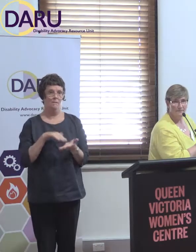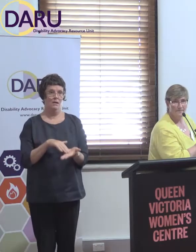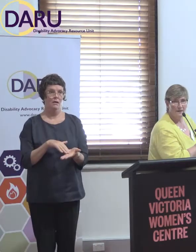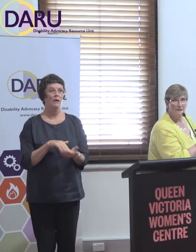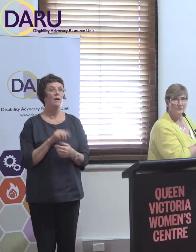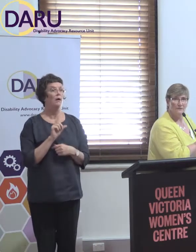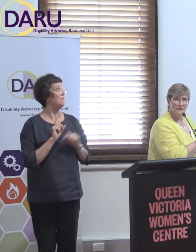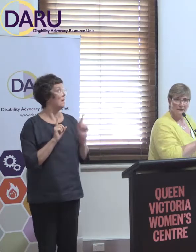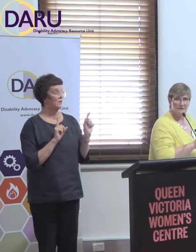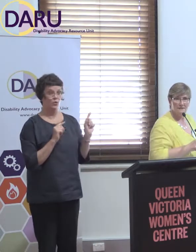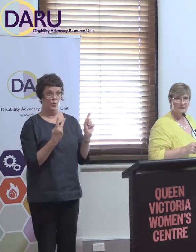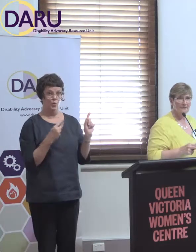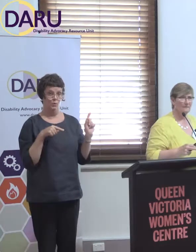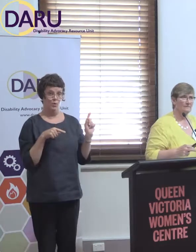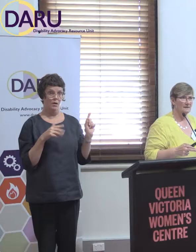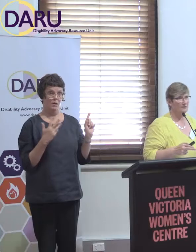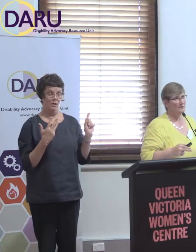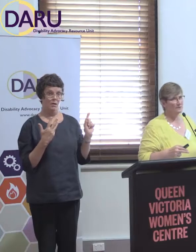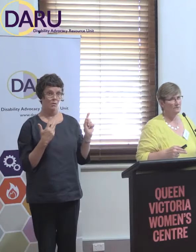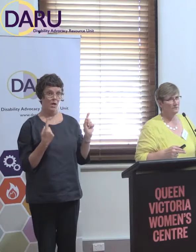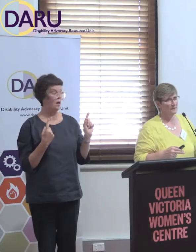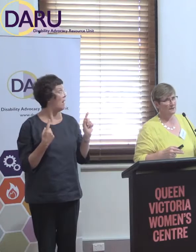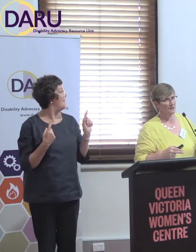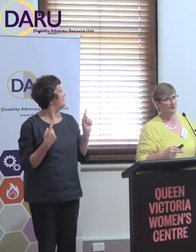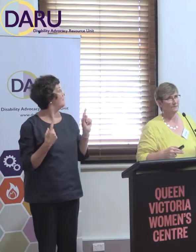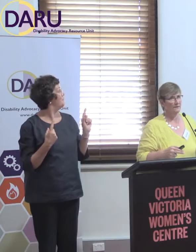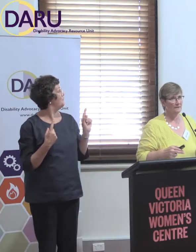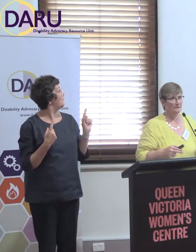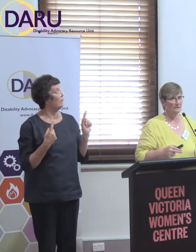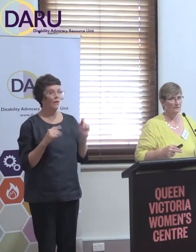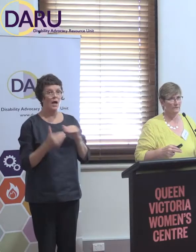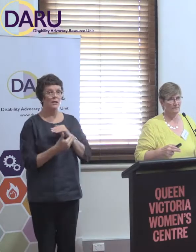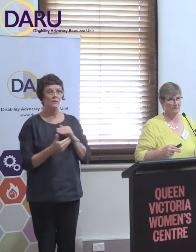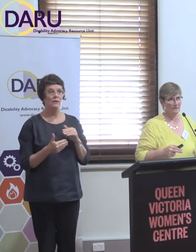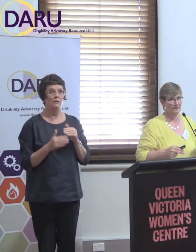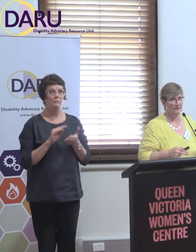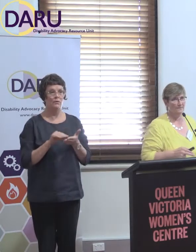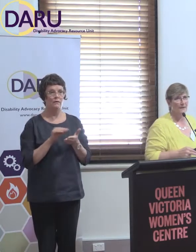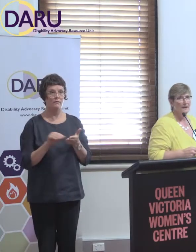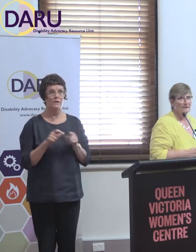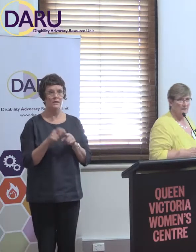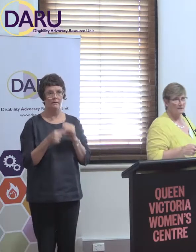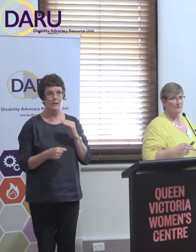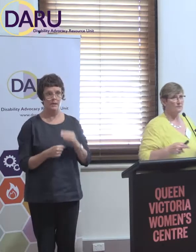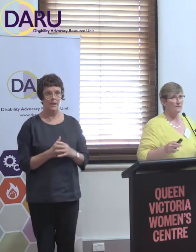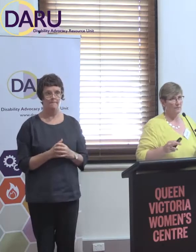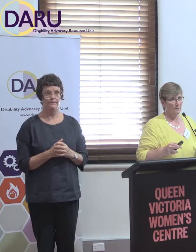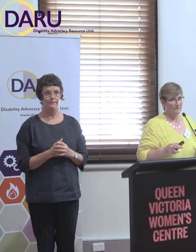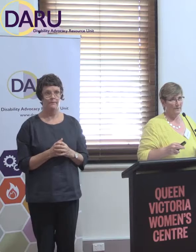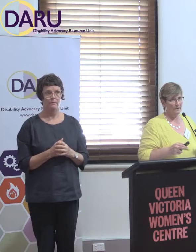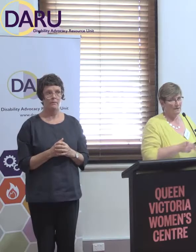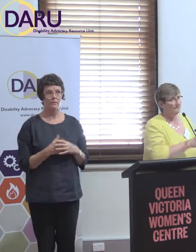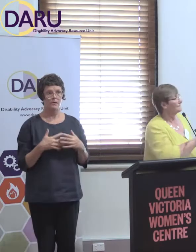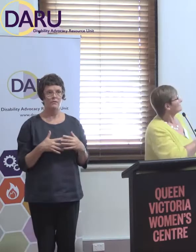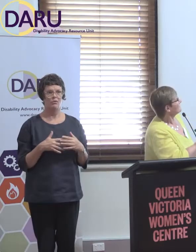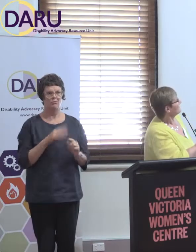Disability. So, that's the... Is it 22 organisations that are funded under the Office for Disability? Yep. So, it's straightforward